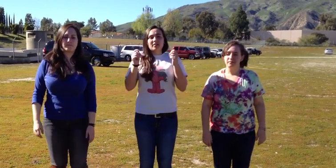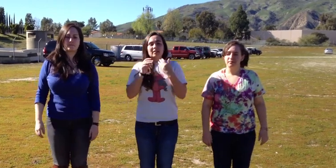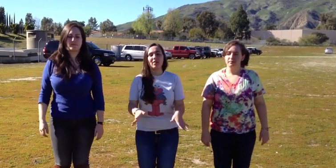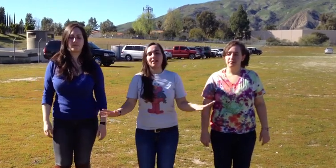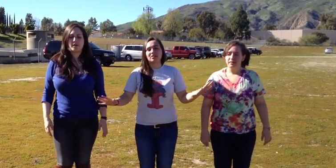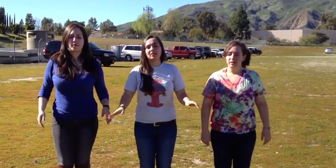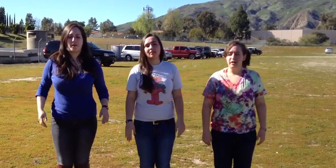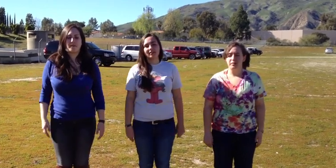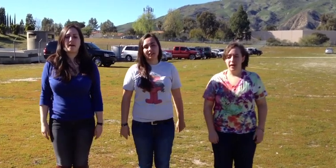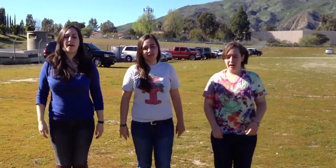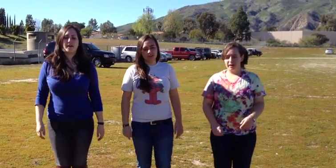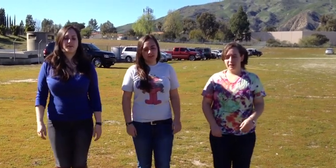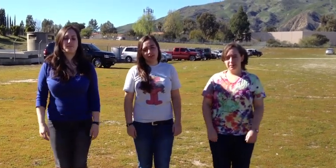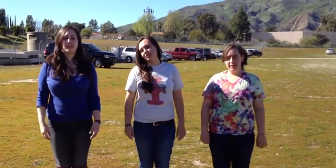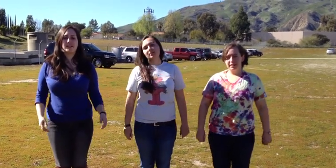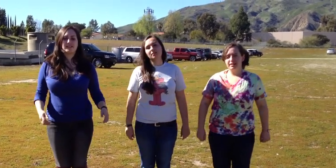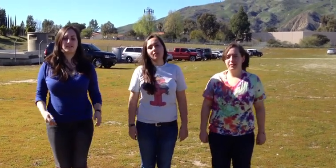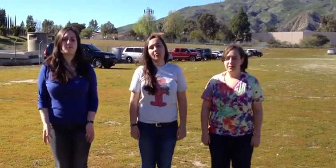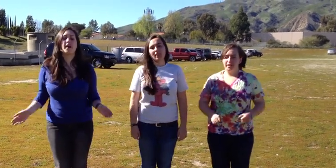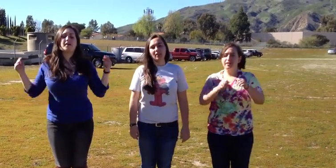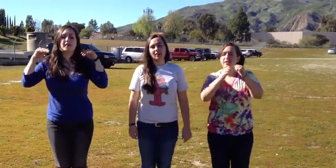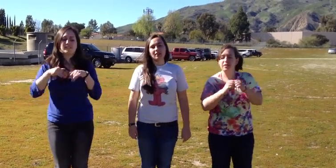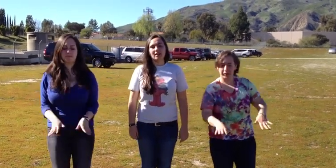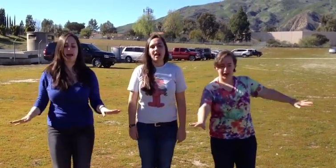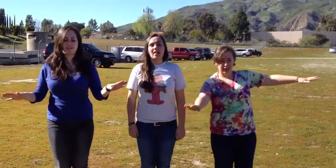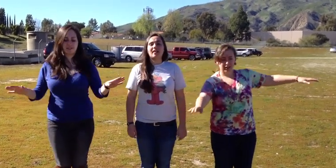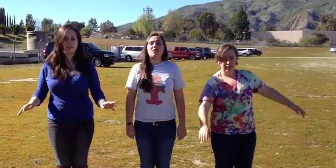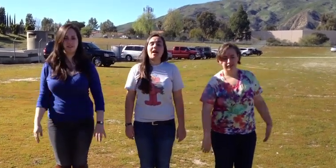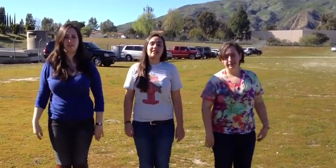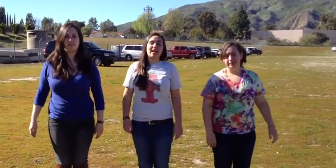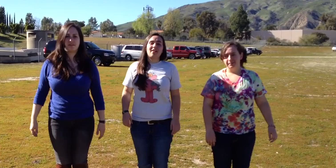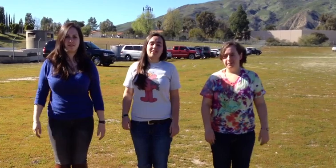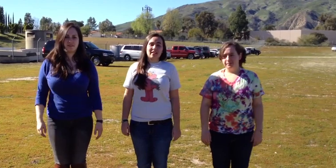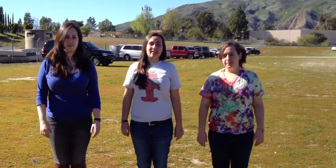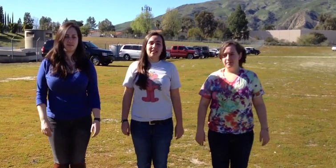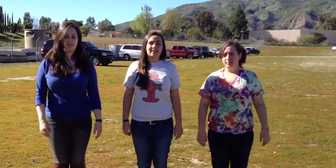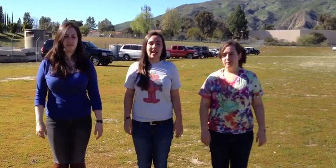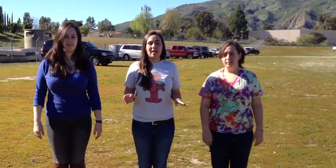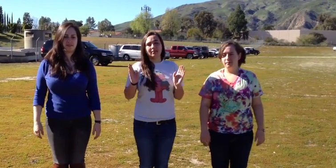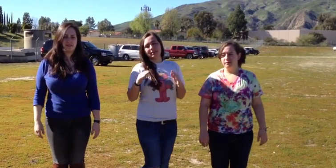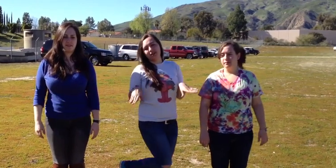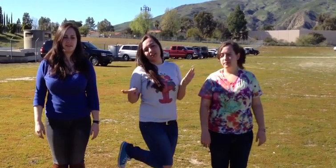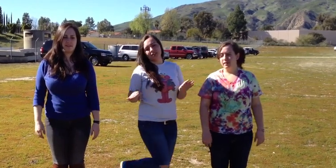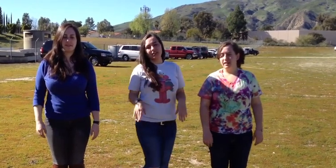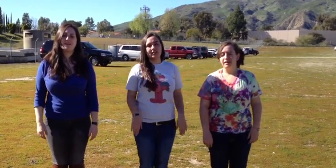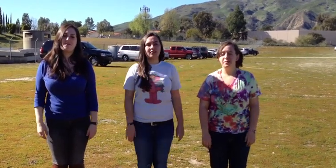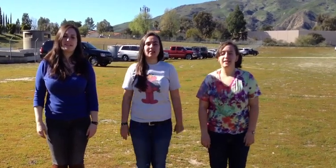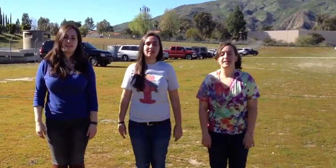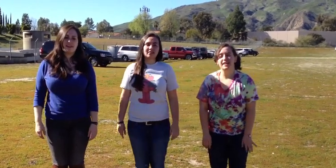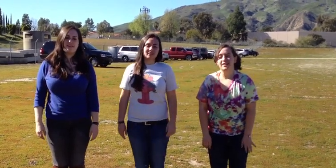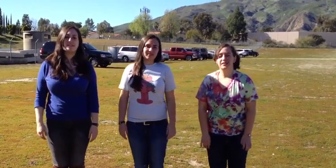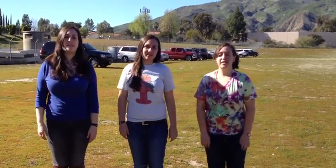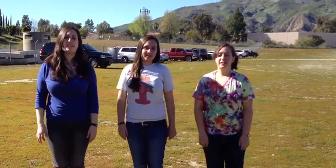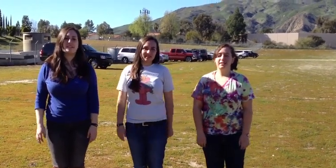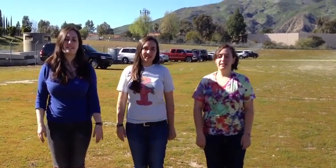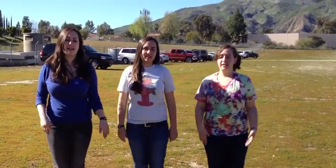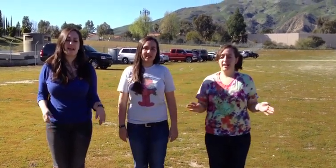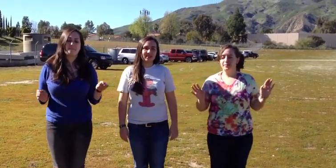a splash. Burning bear jumped into the water a splash. Little white dove did the same splash. Little white dove did the same